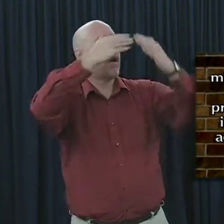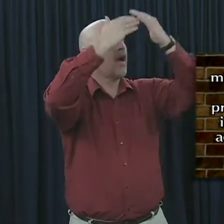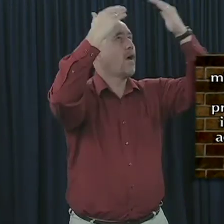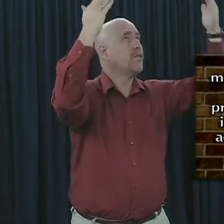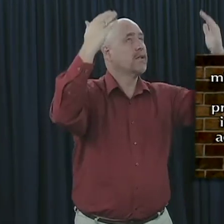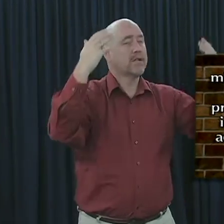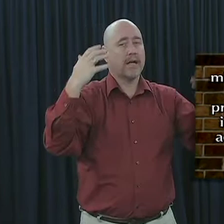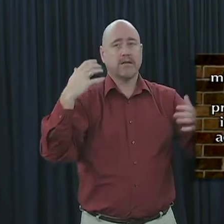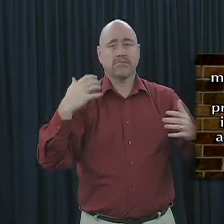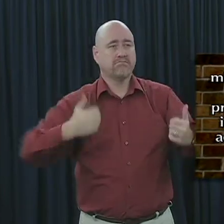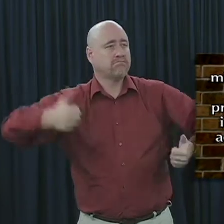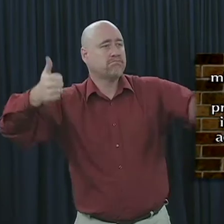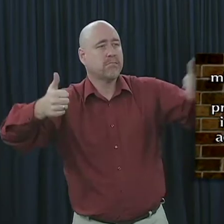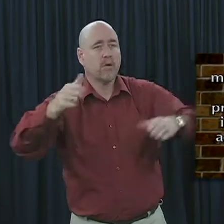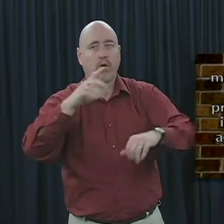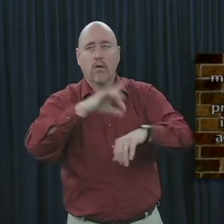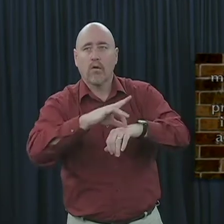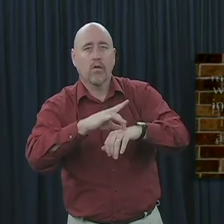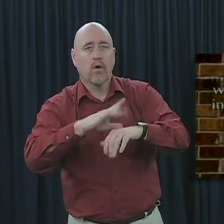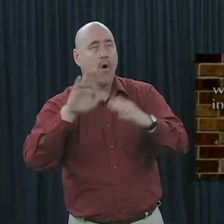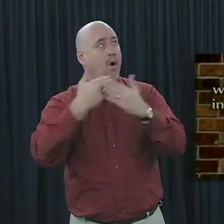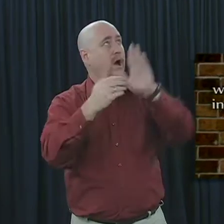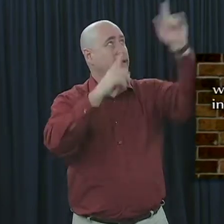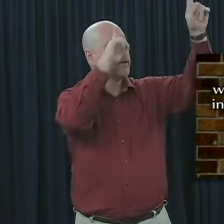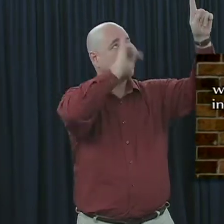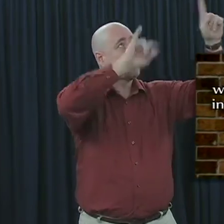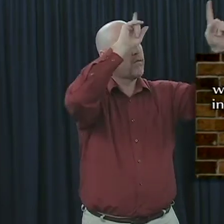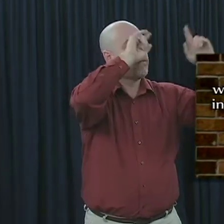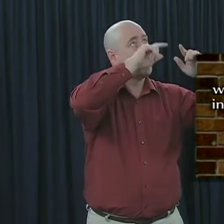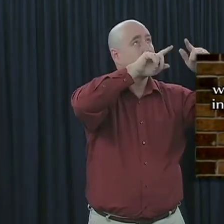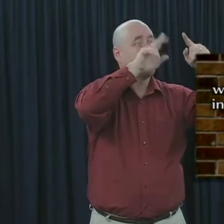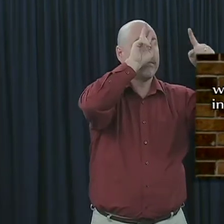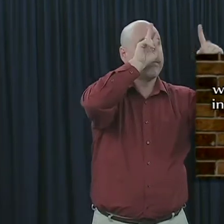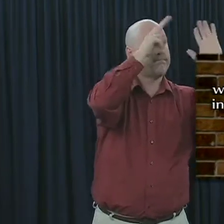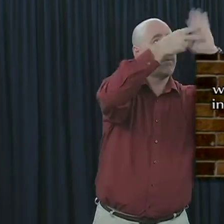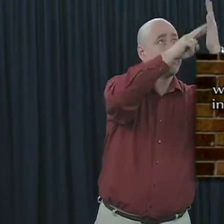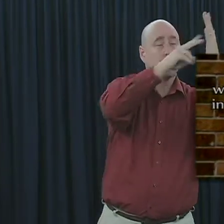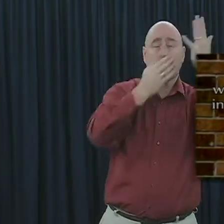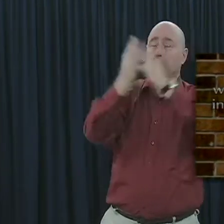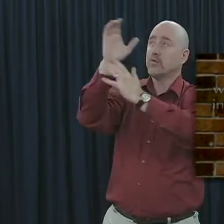according to the eternal purpose which he accomplished in Christ Jesus our Lord.